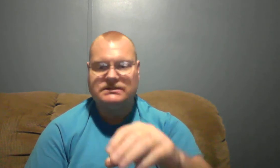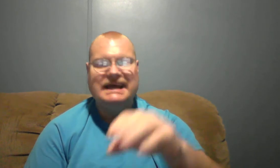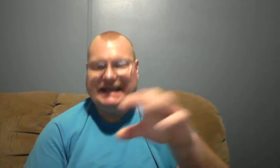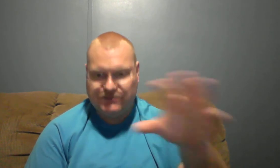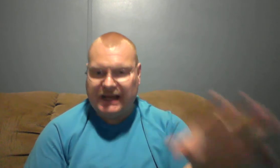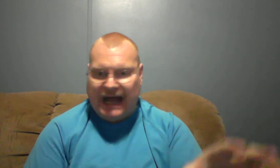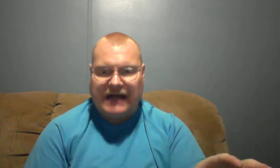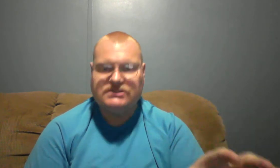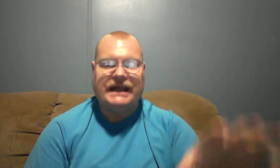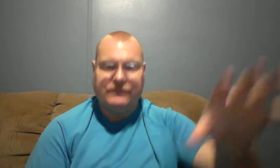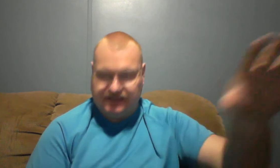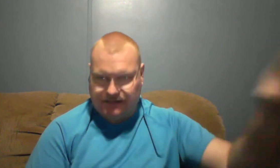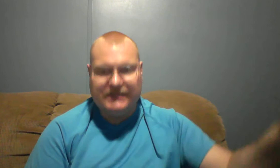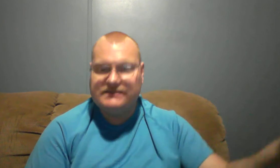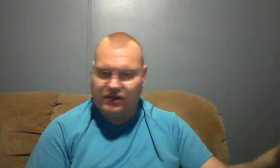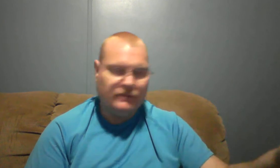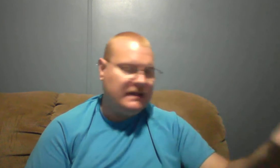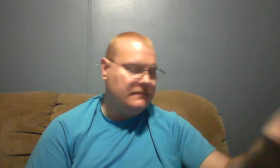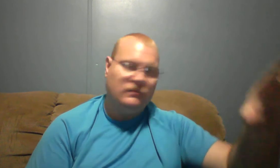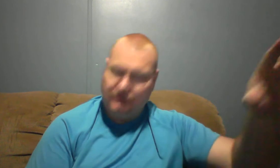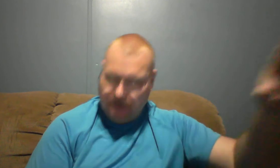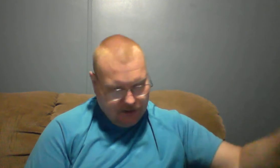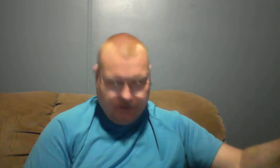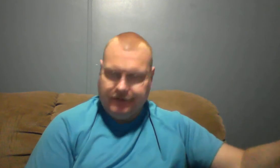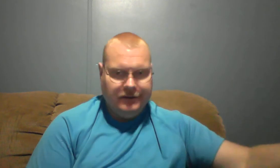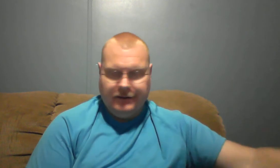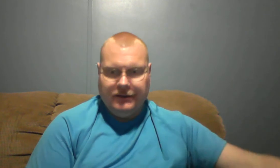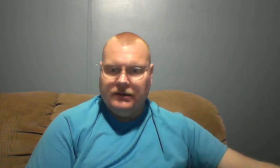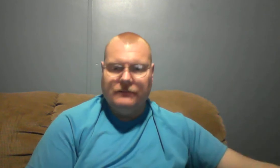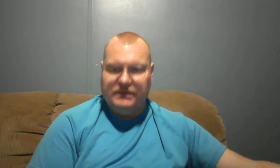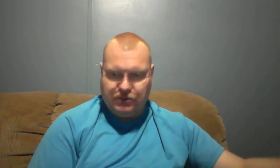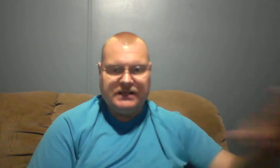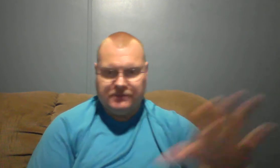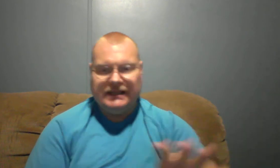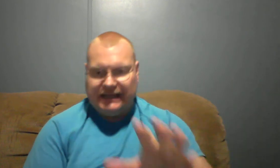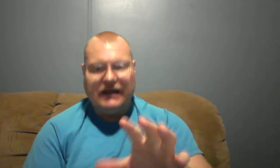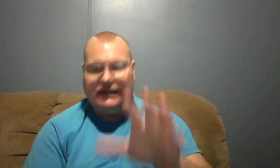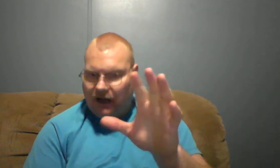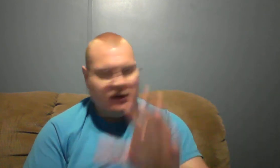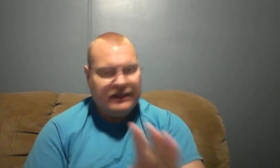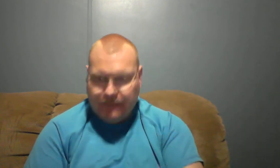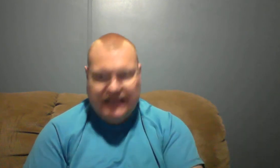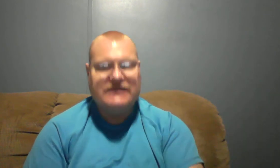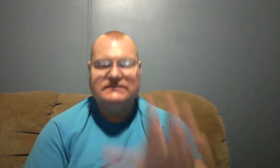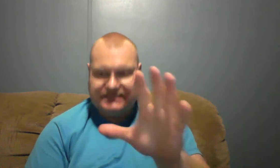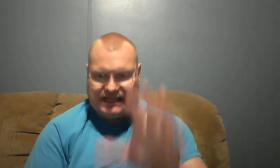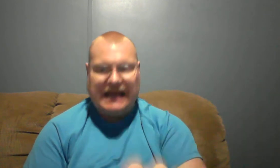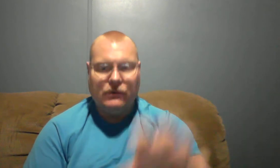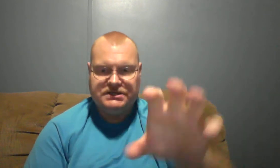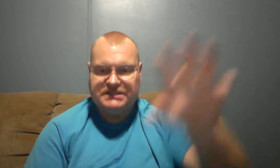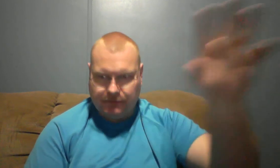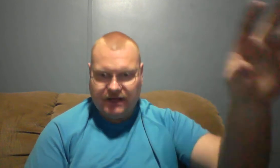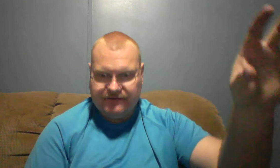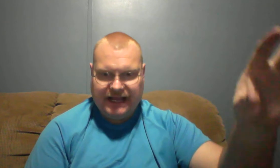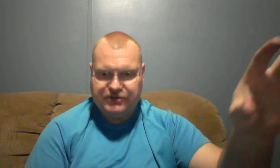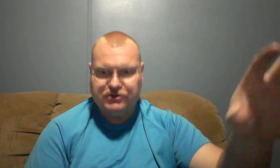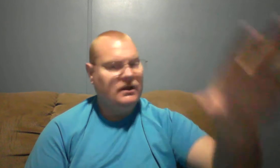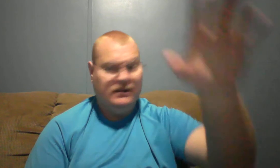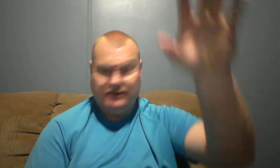it's been hijacked by some of these other people but trust me all it means nature God